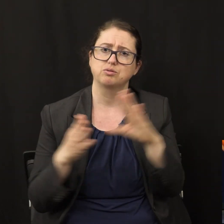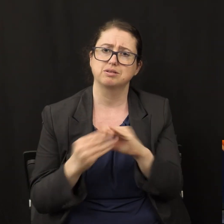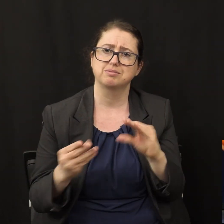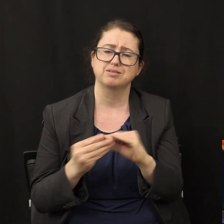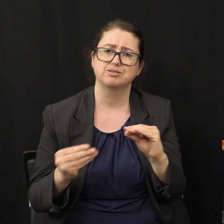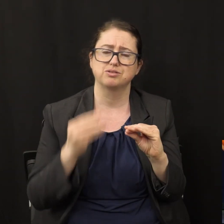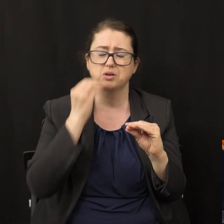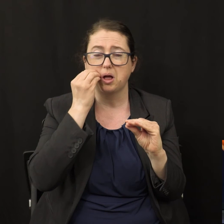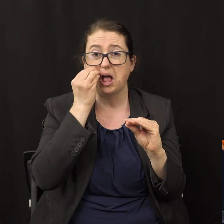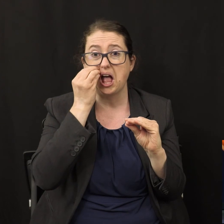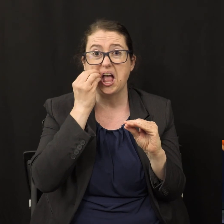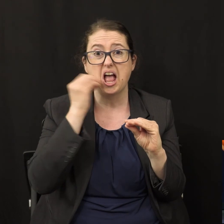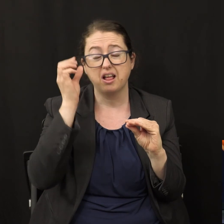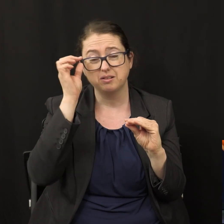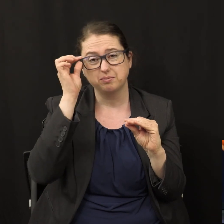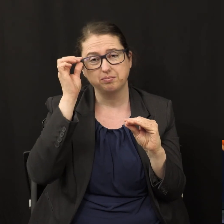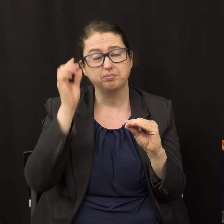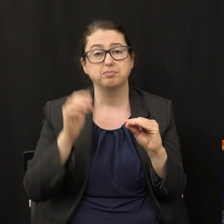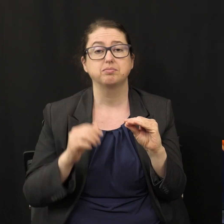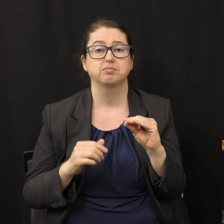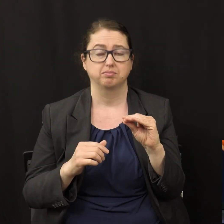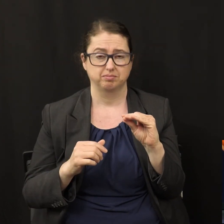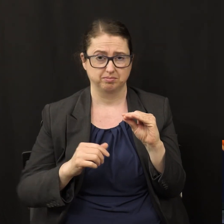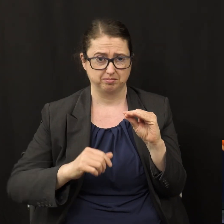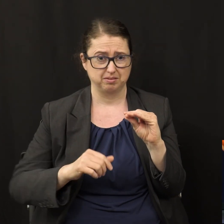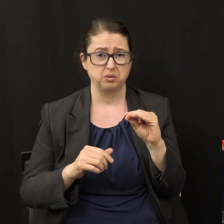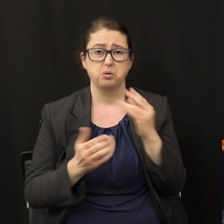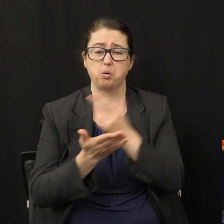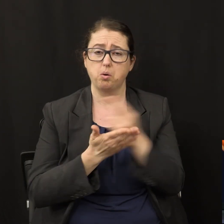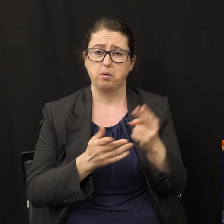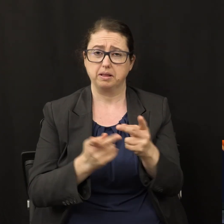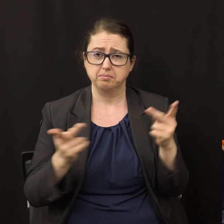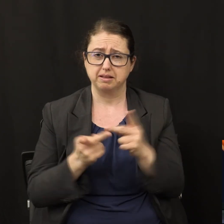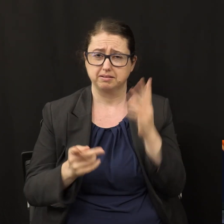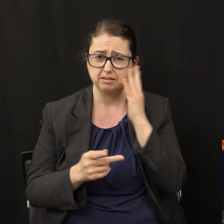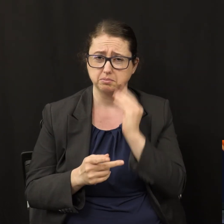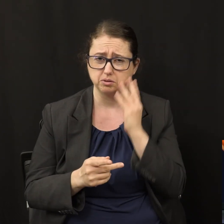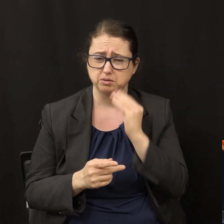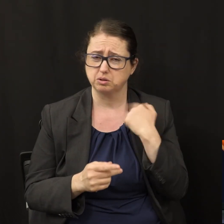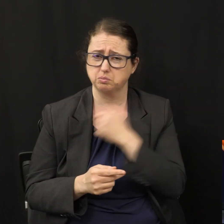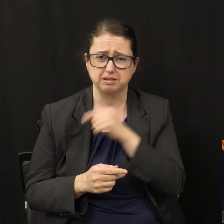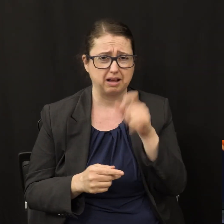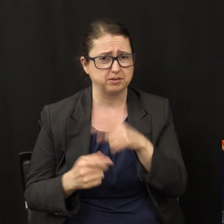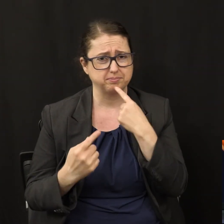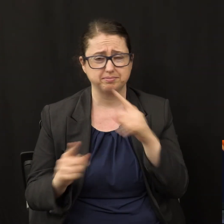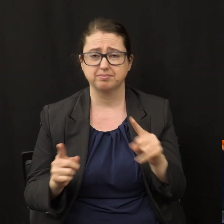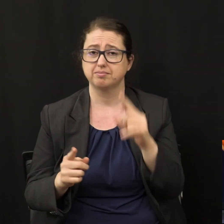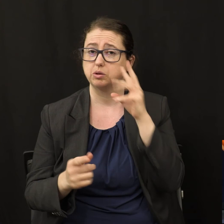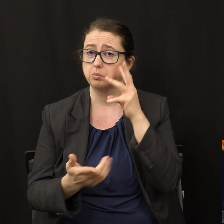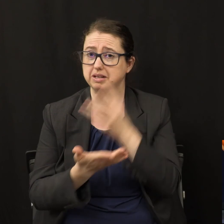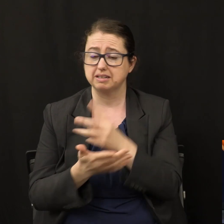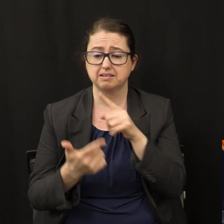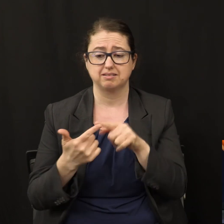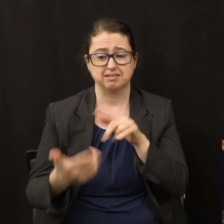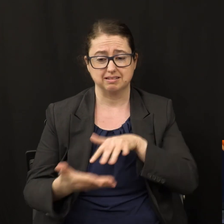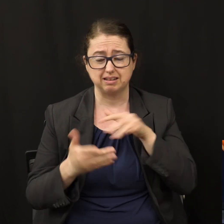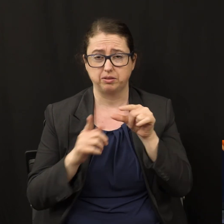Rafferty mentioned last night the holy place experience witnessing study of the word and